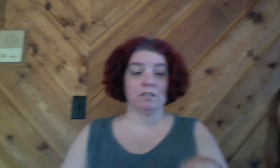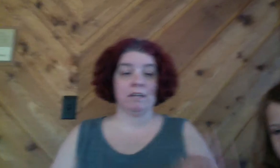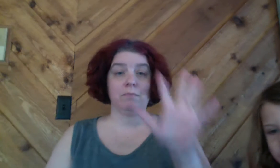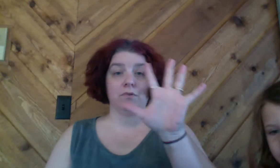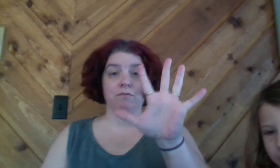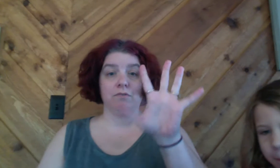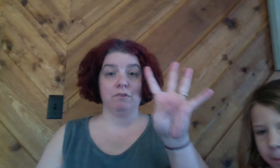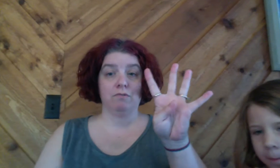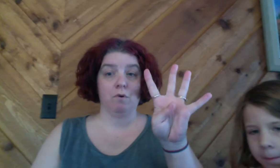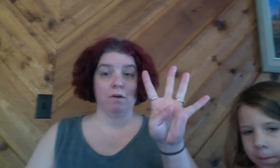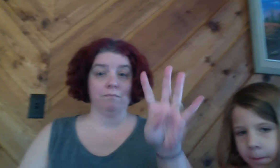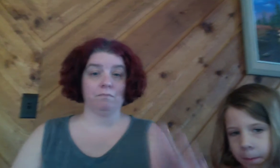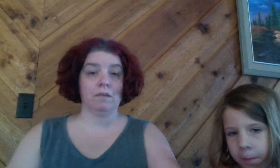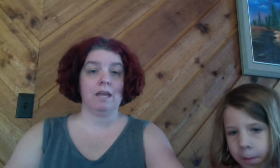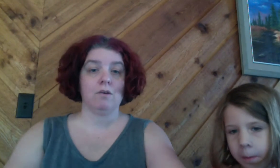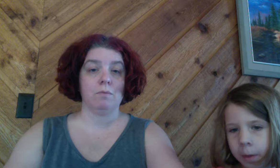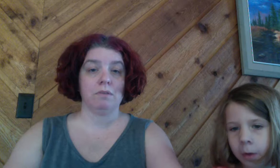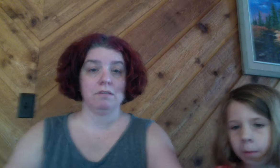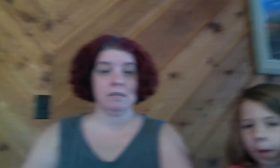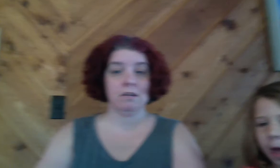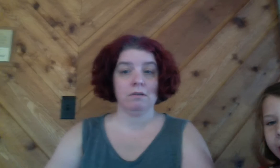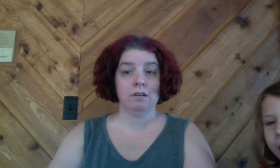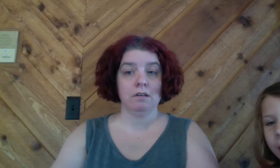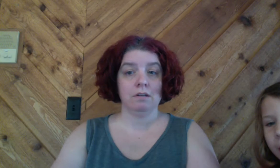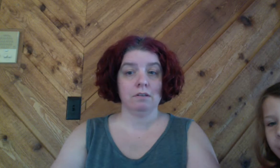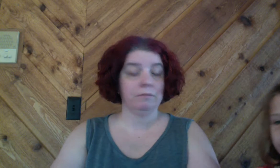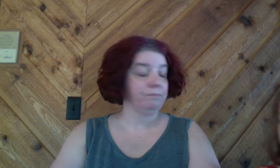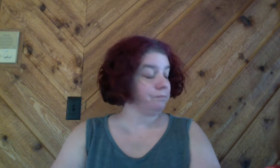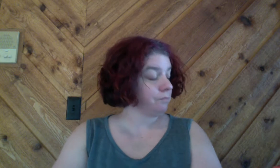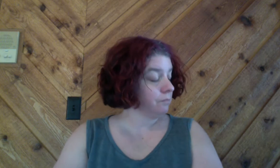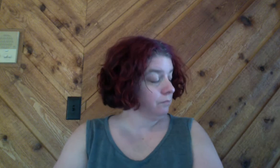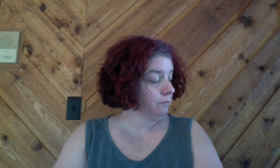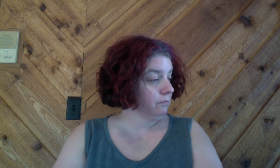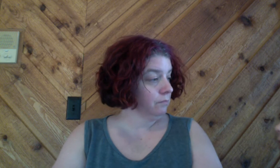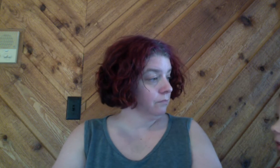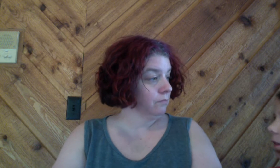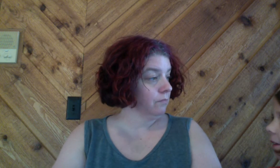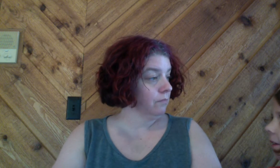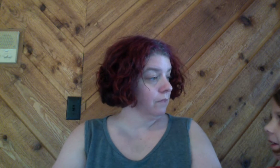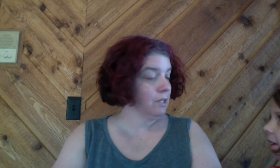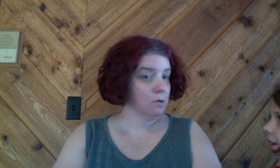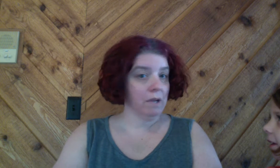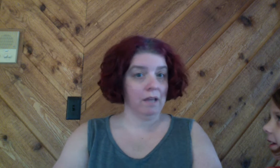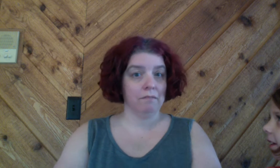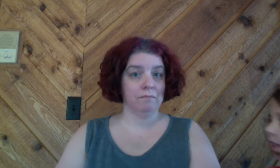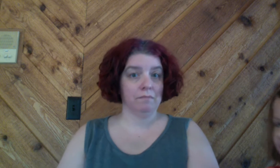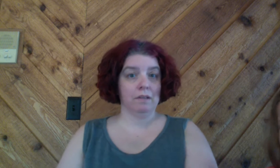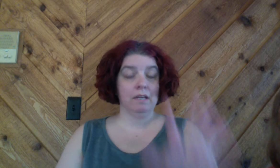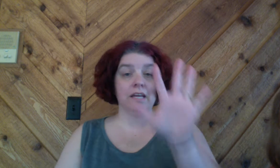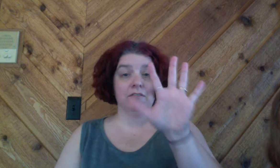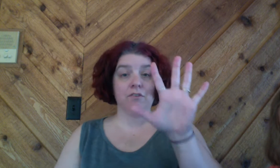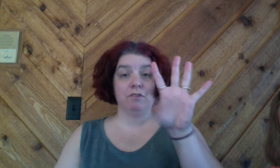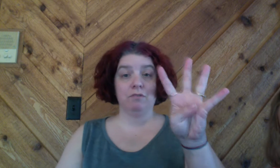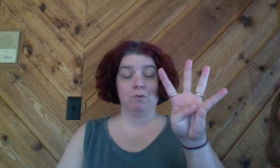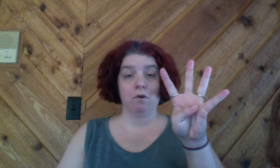example, fifty-four. But I can't see myself. It's okay. Fifty-four,